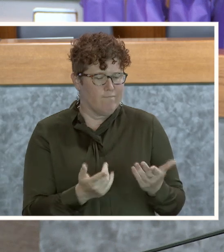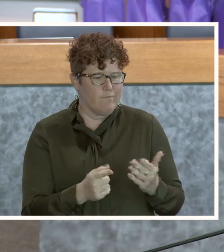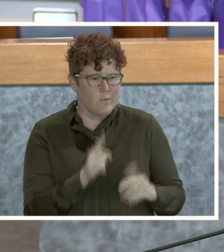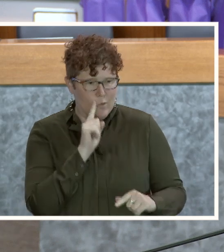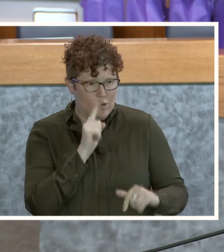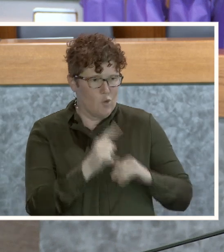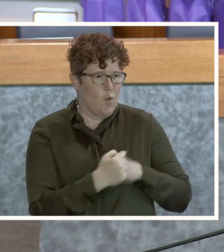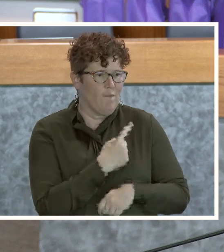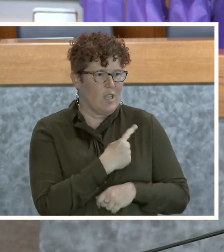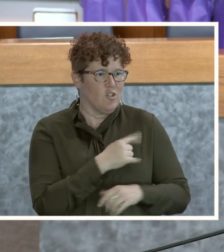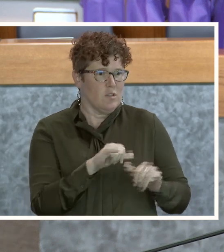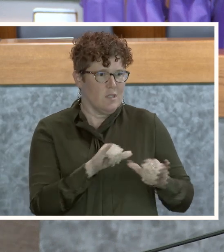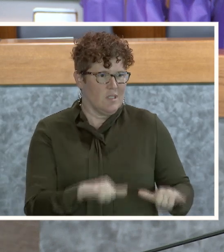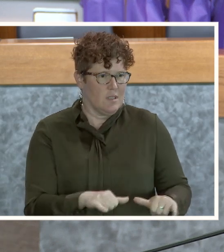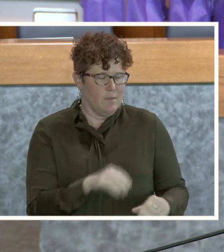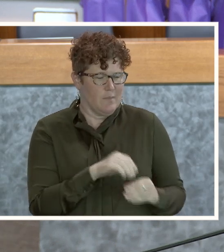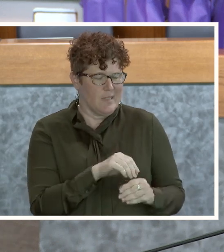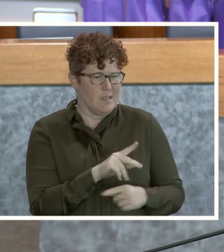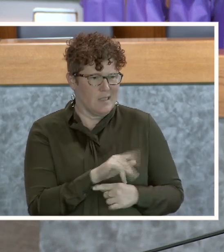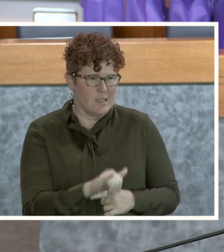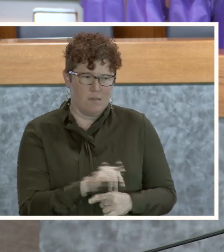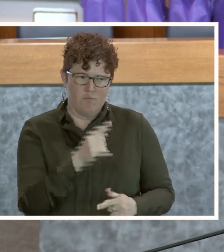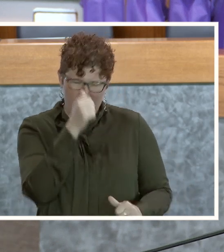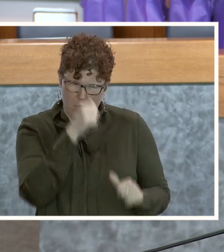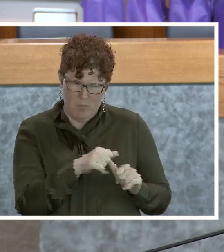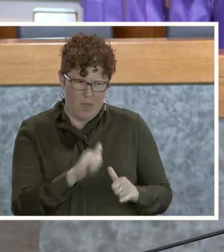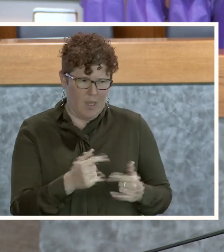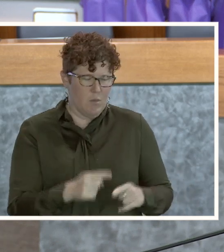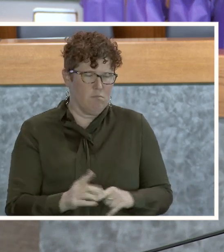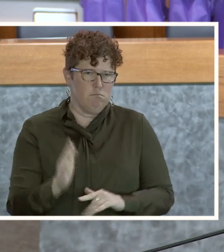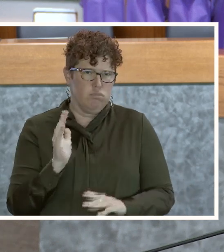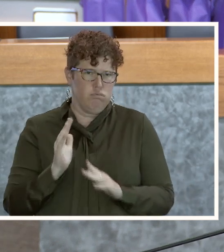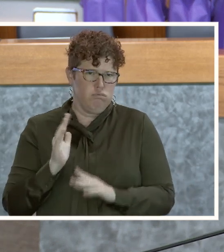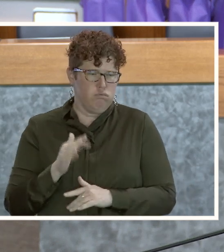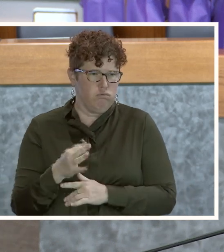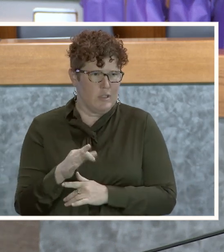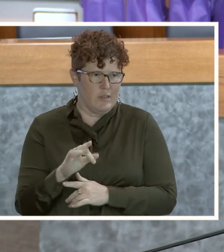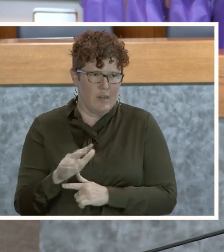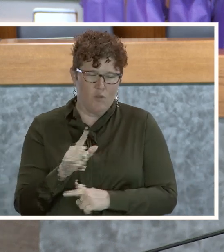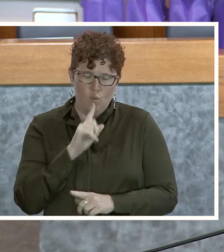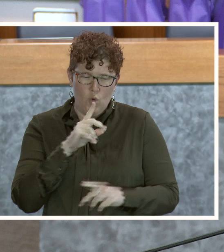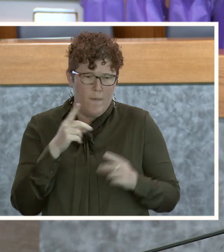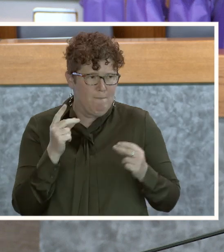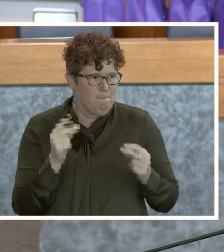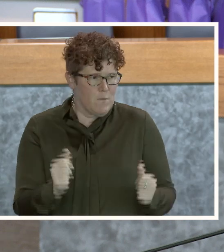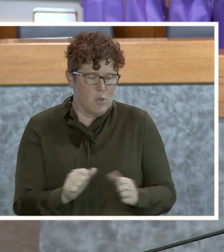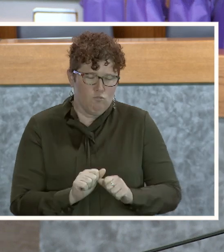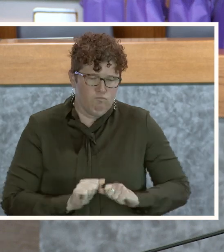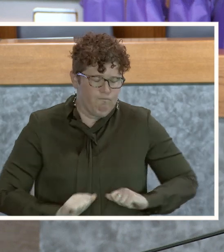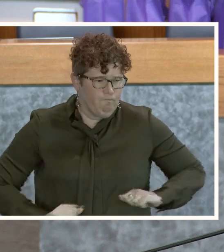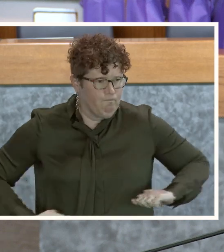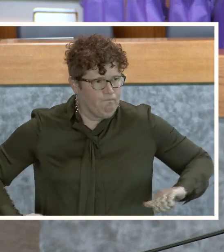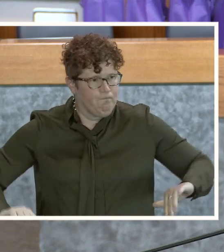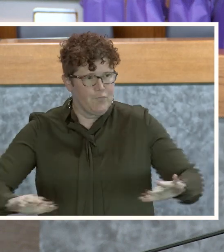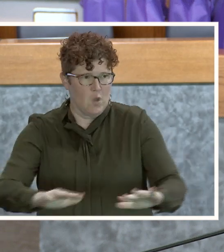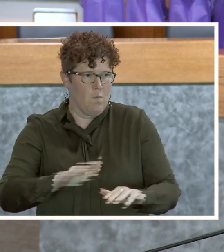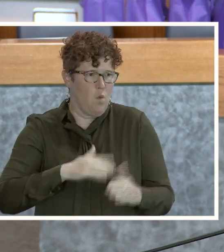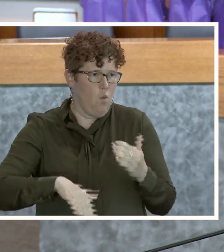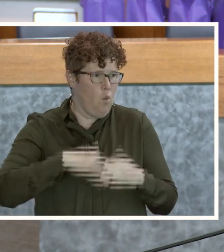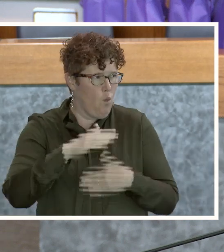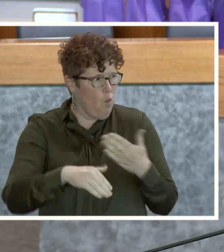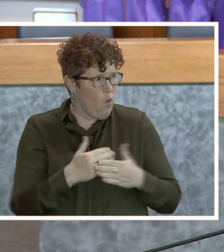Kentucky. And that was way back in the early 90s. And it quickly spread like wildfire all across the country.